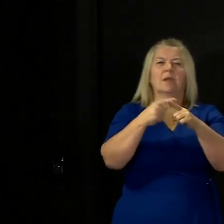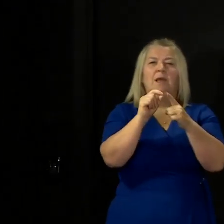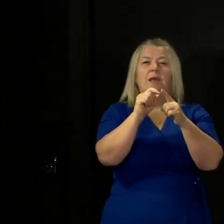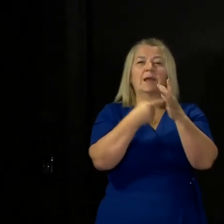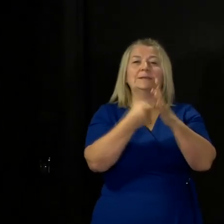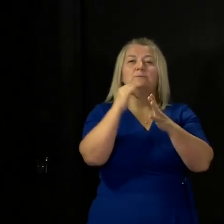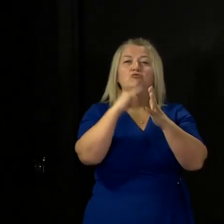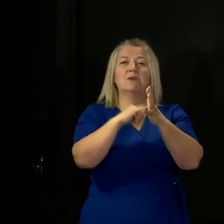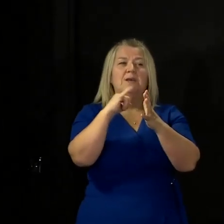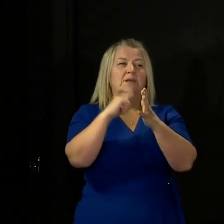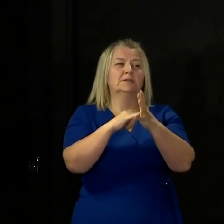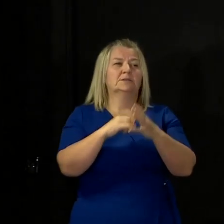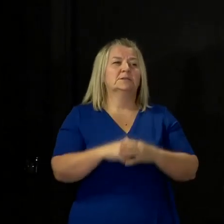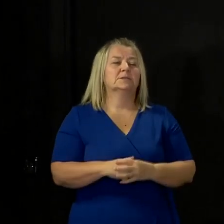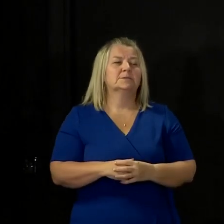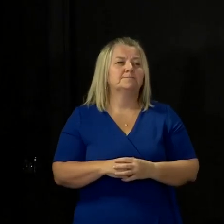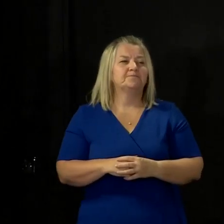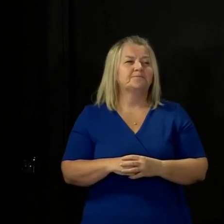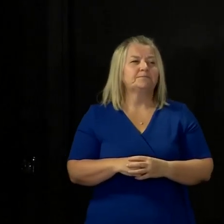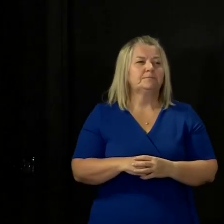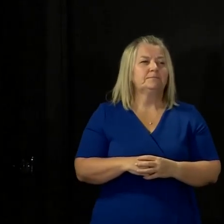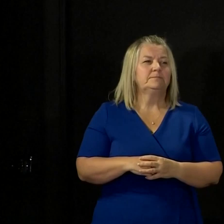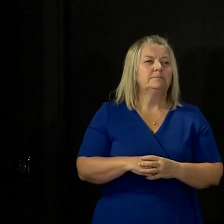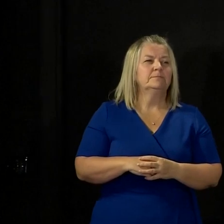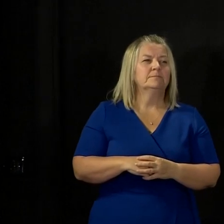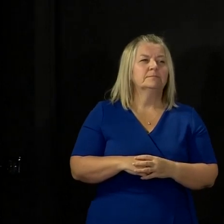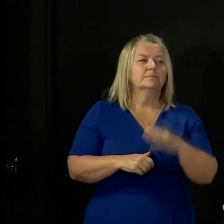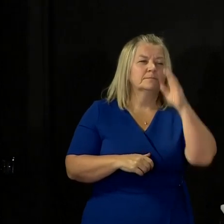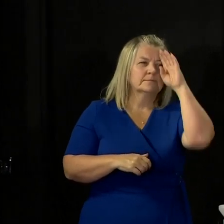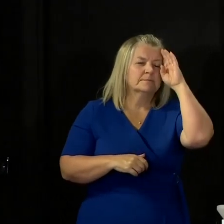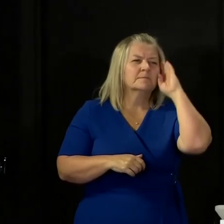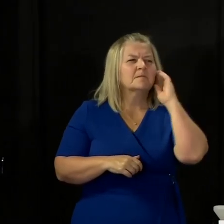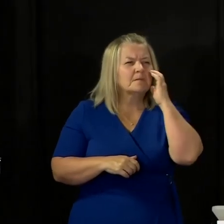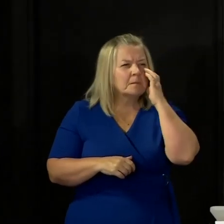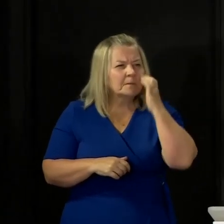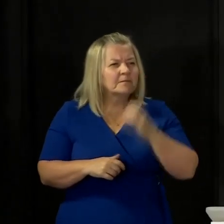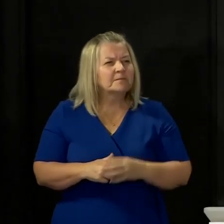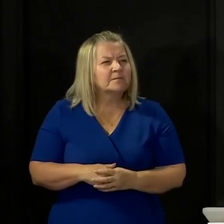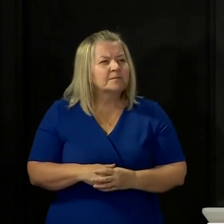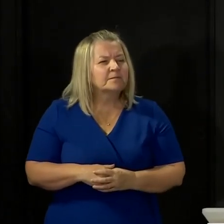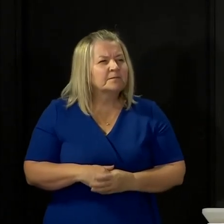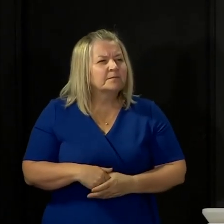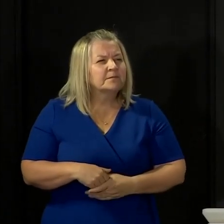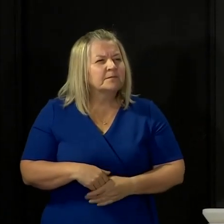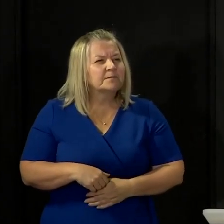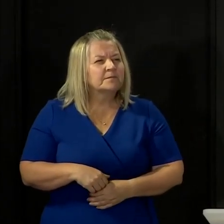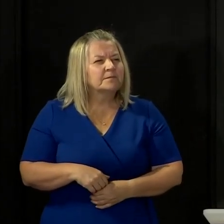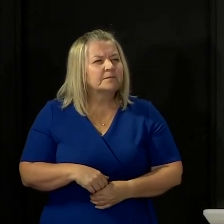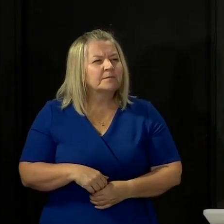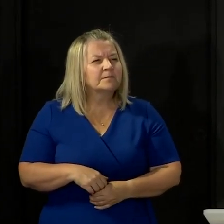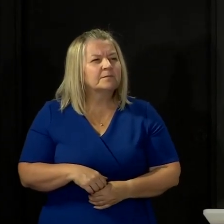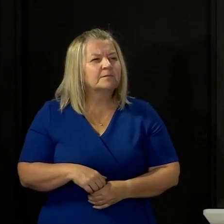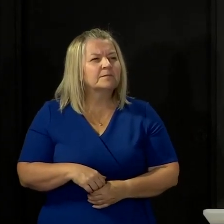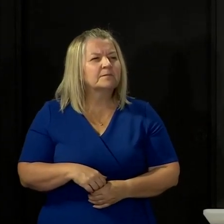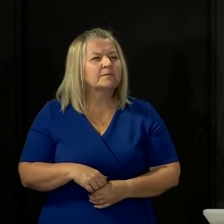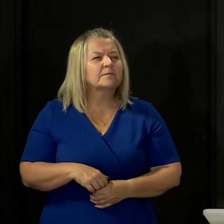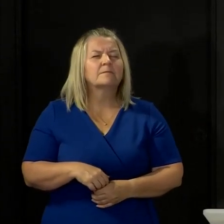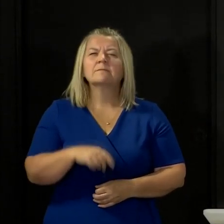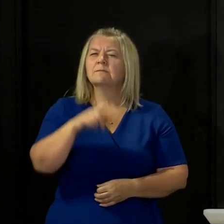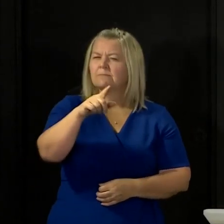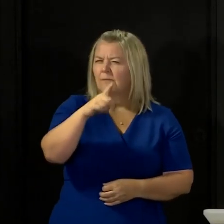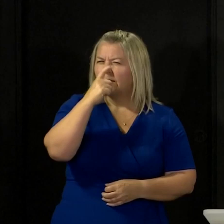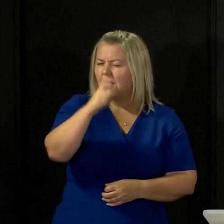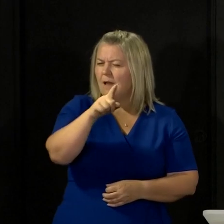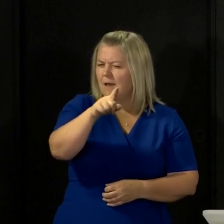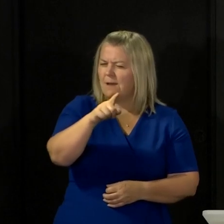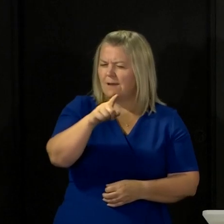Hi, thank you. Good afternoon, First Minister. If I may just briefly return to the issue of these letters that went out to